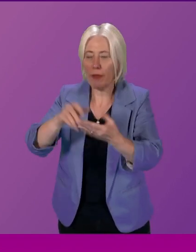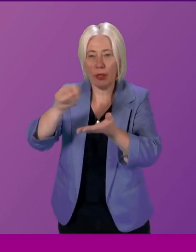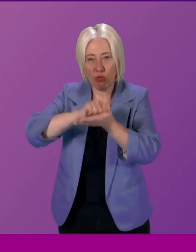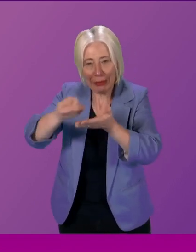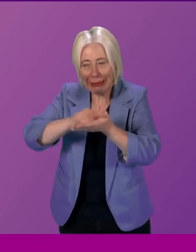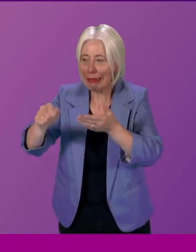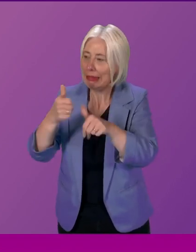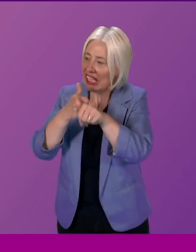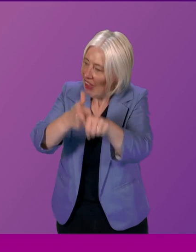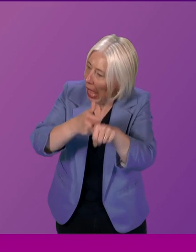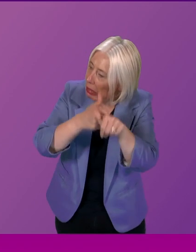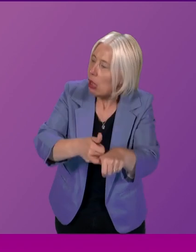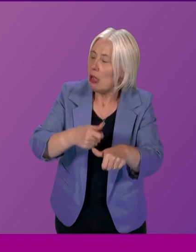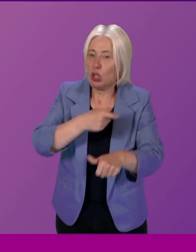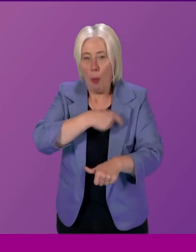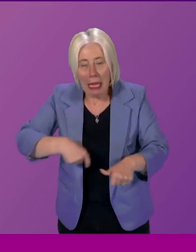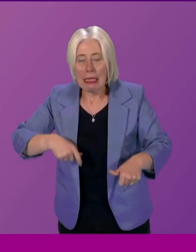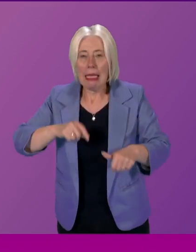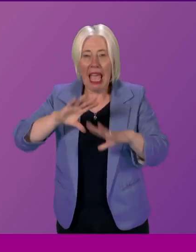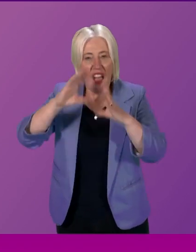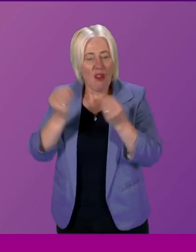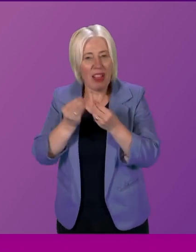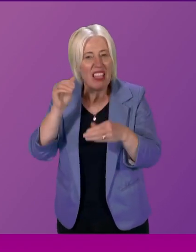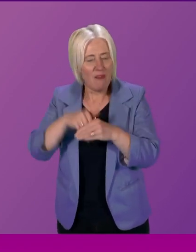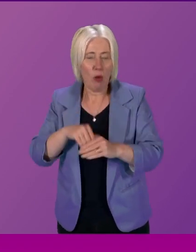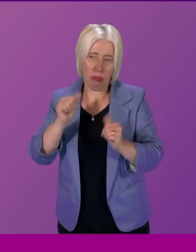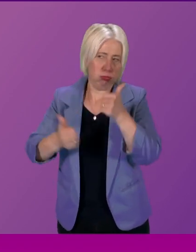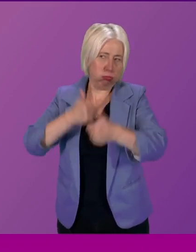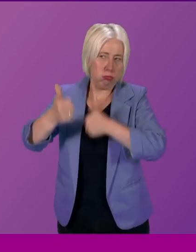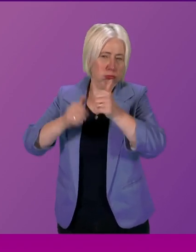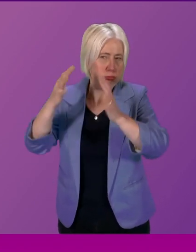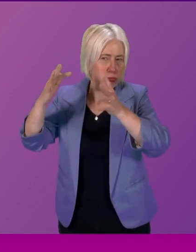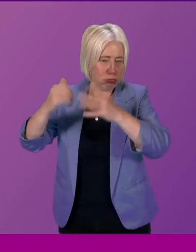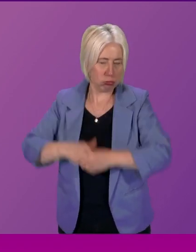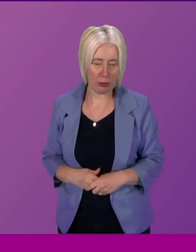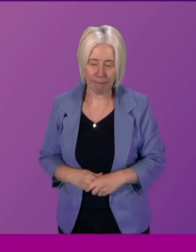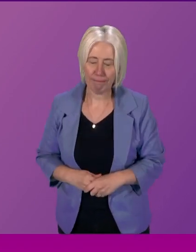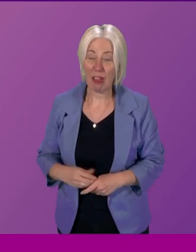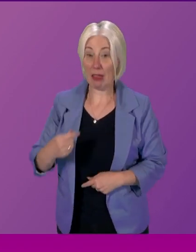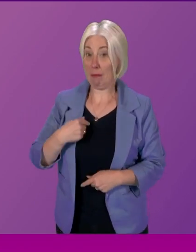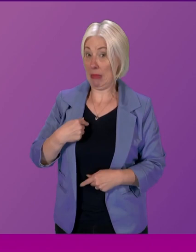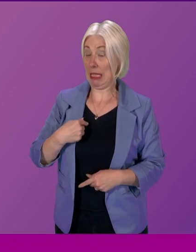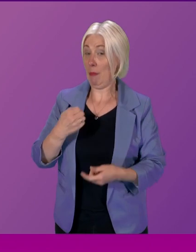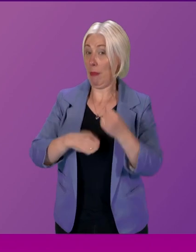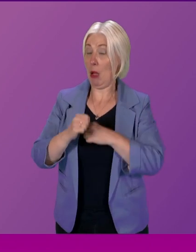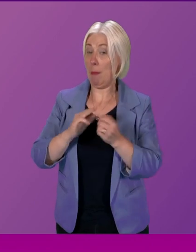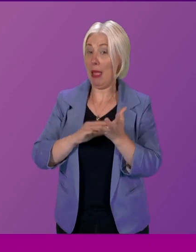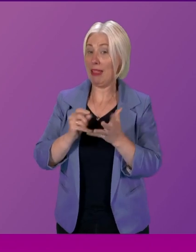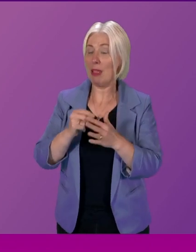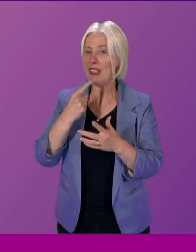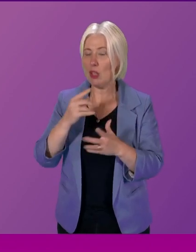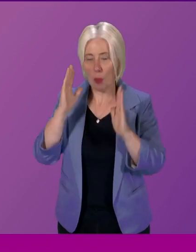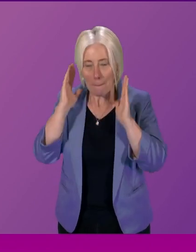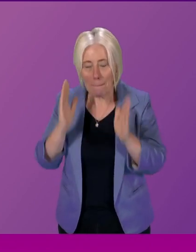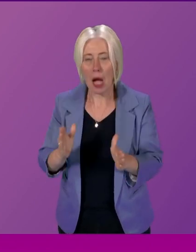advisors and the committee themselves I've also said since becoming an MSP that we need to make this place sing